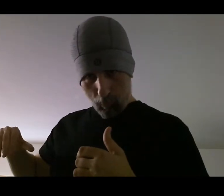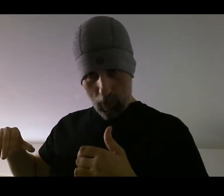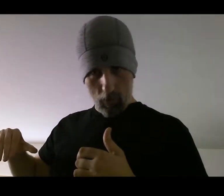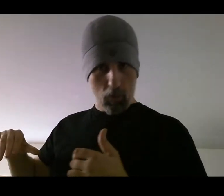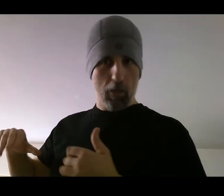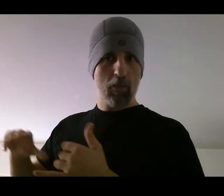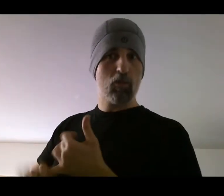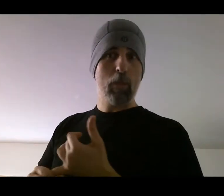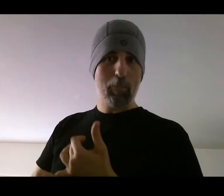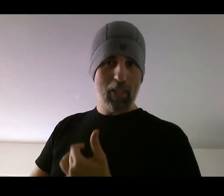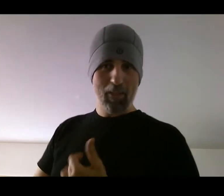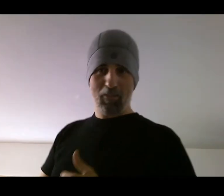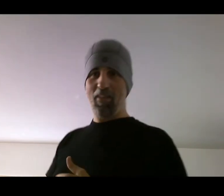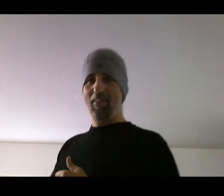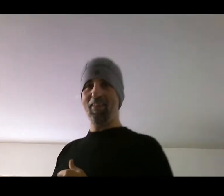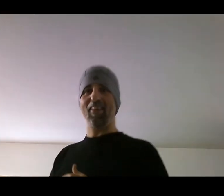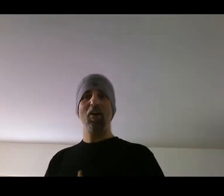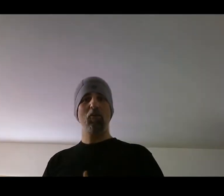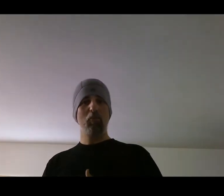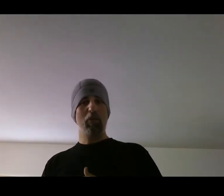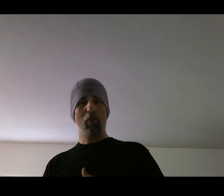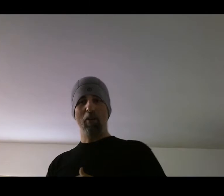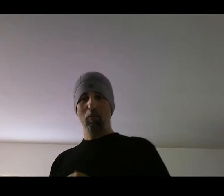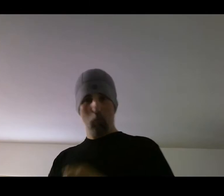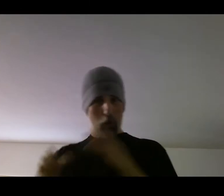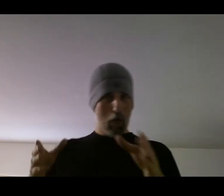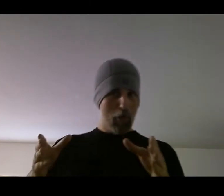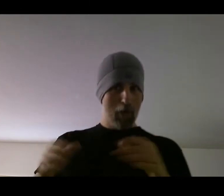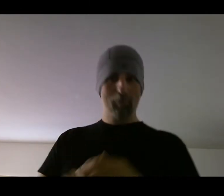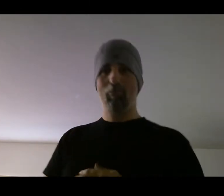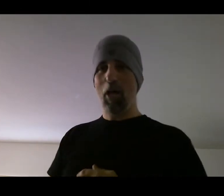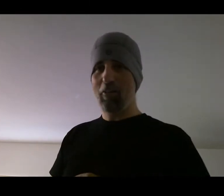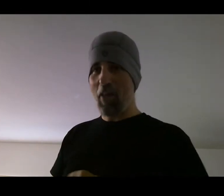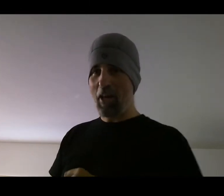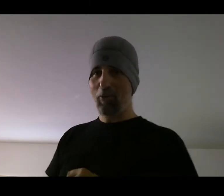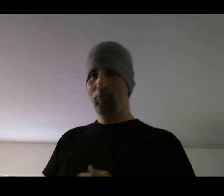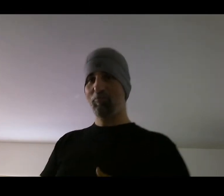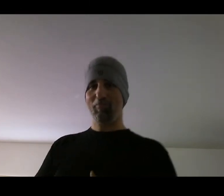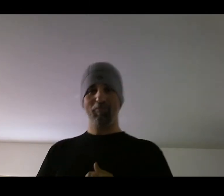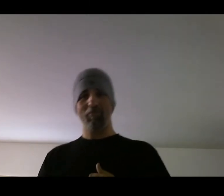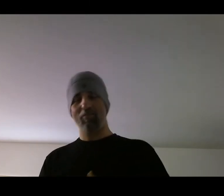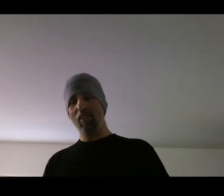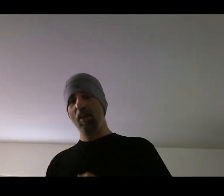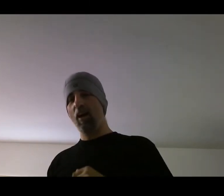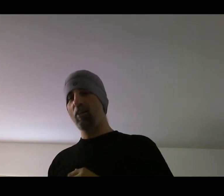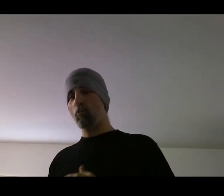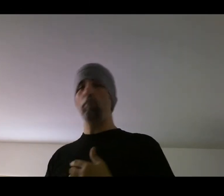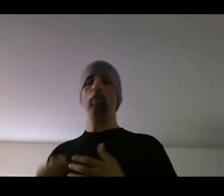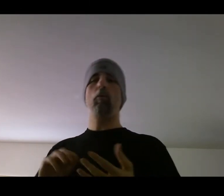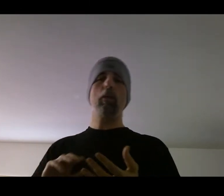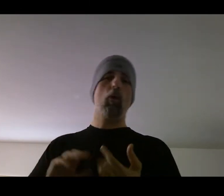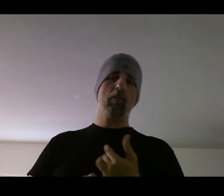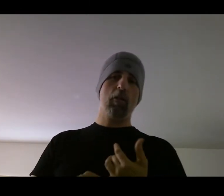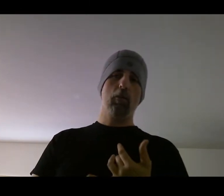sorry, Sweet Pea would be one of them. We'll pop that, we'll edit that out. Sweet Pea would be one of them.